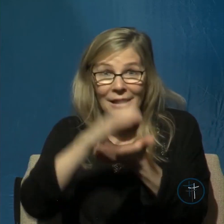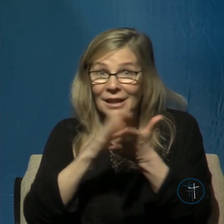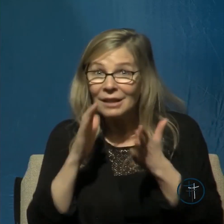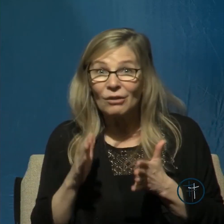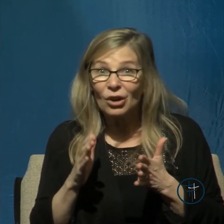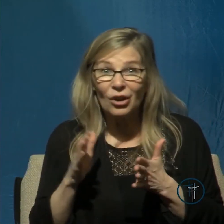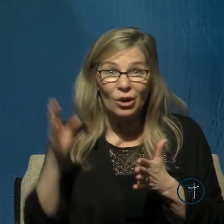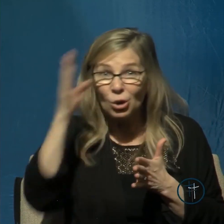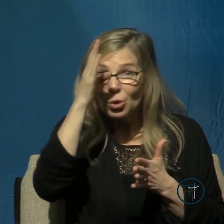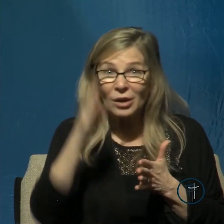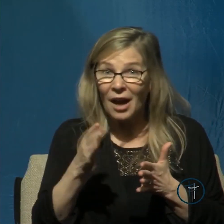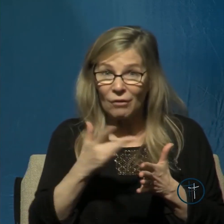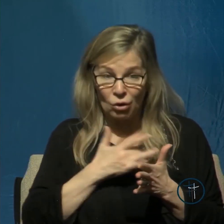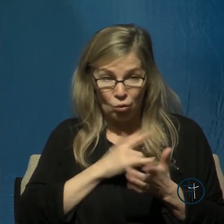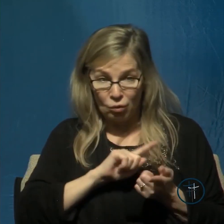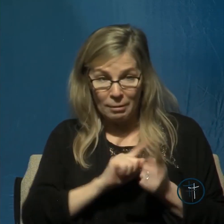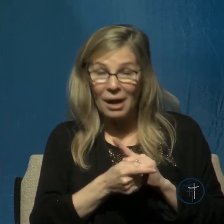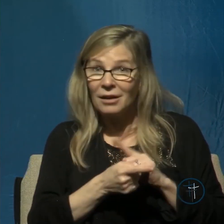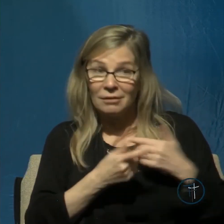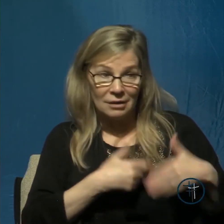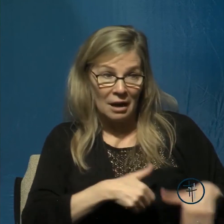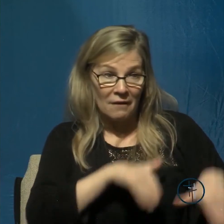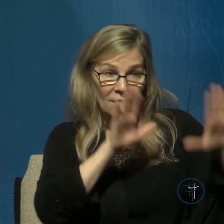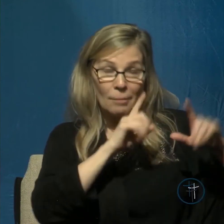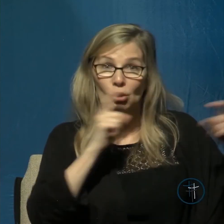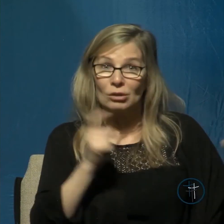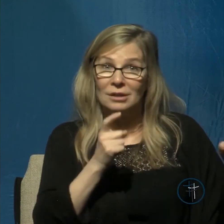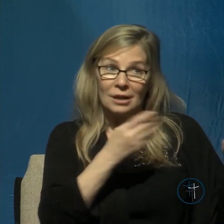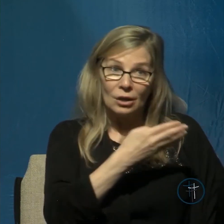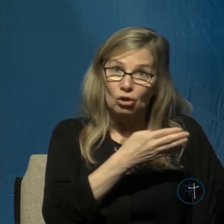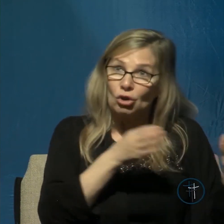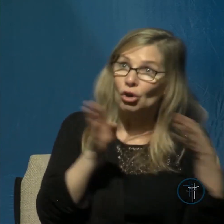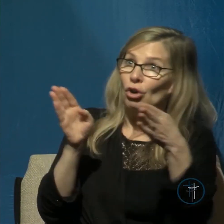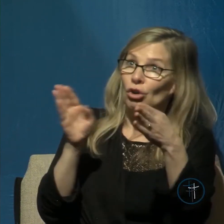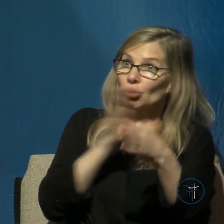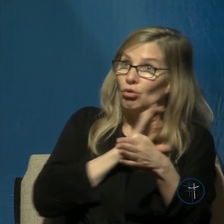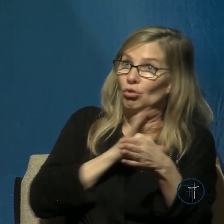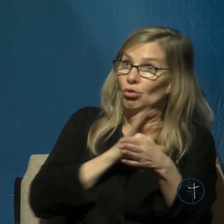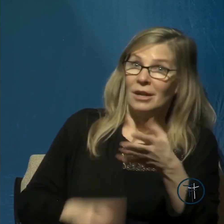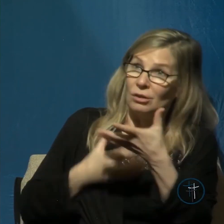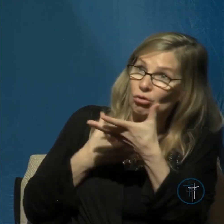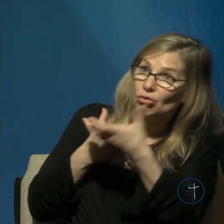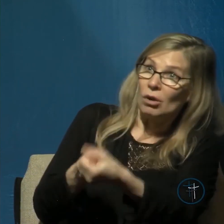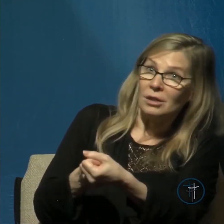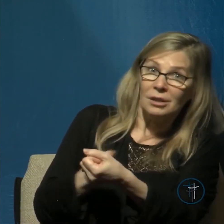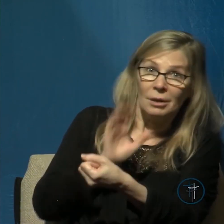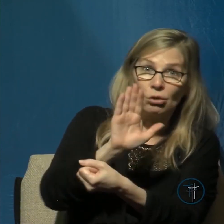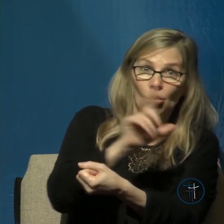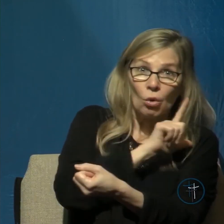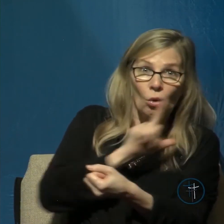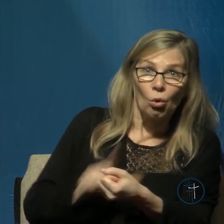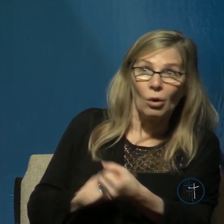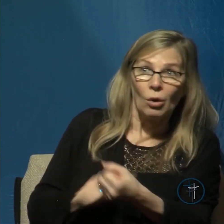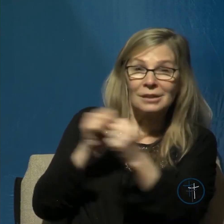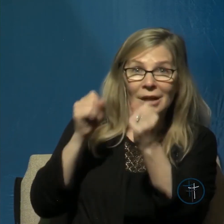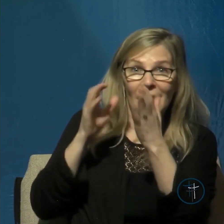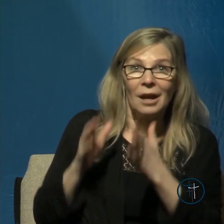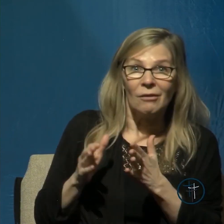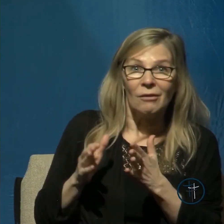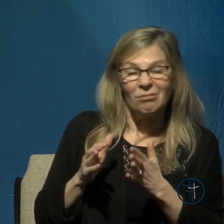means forsaken your sin and turn to Christ and trusted him as your Lord and Savior then you should be afraid you should be